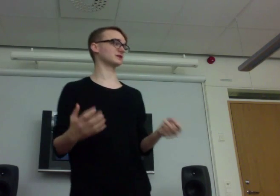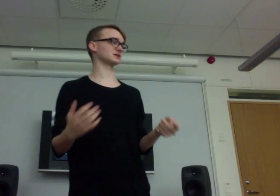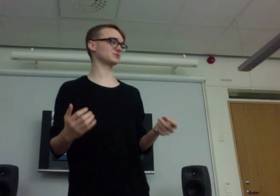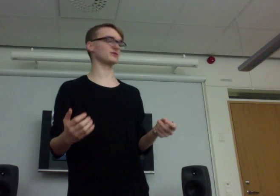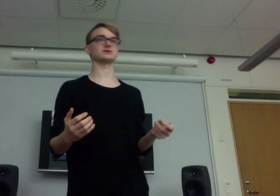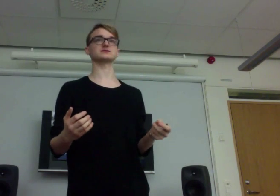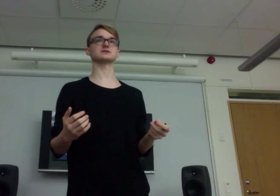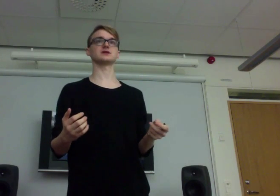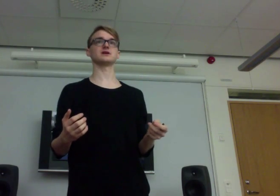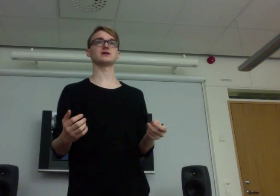experience.